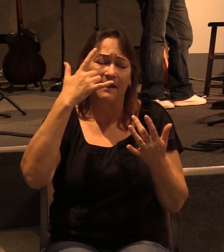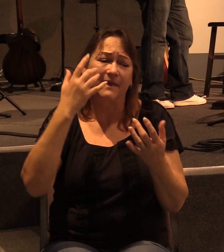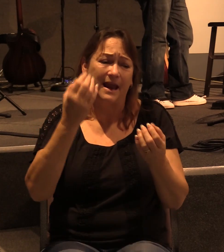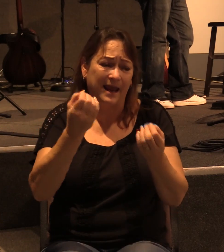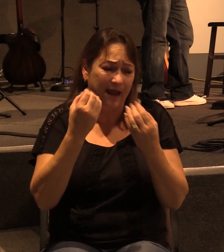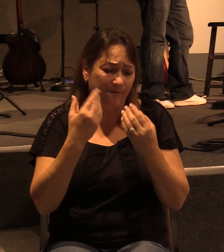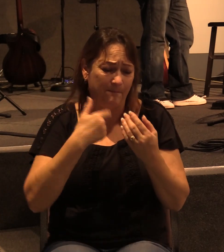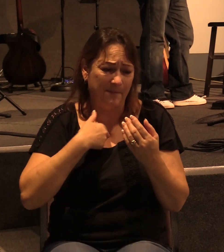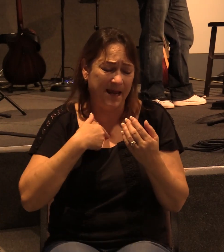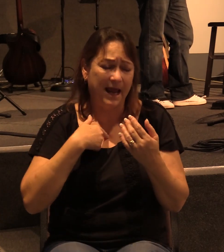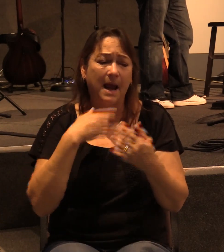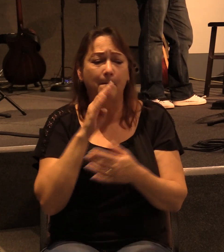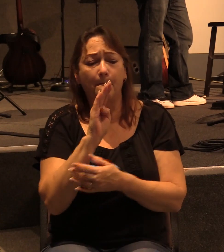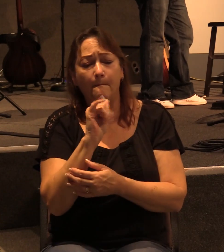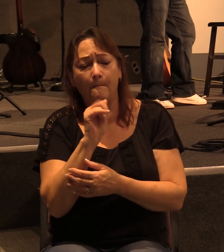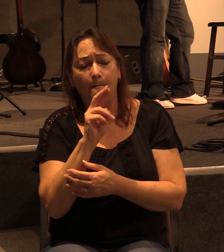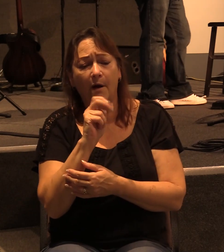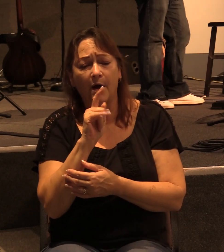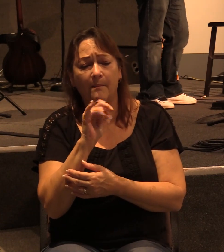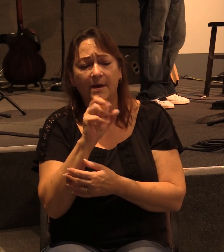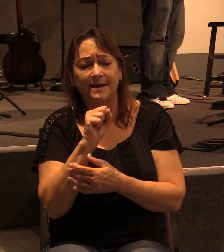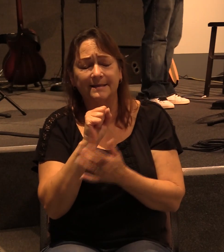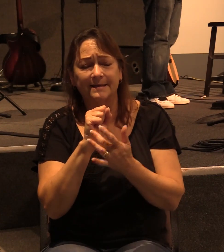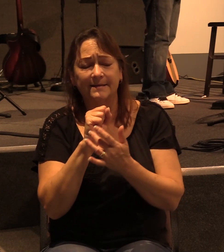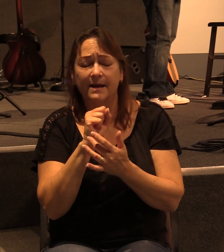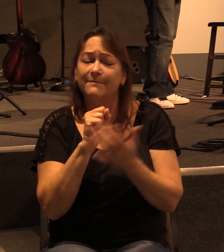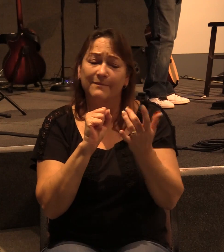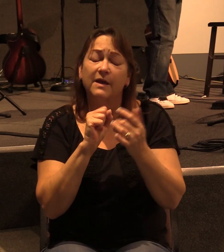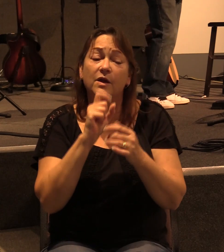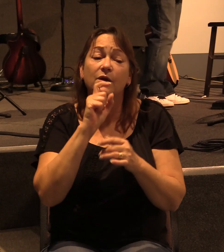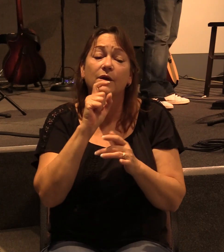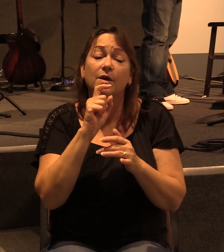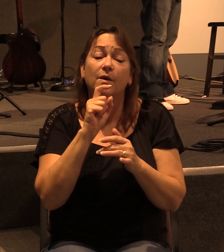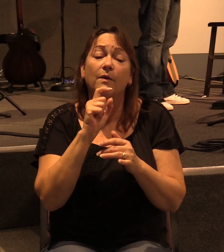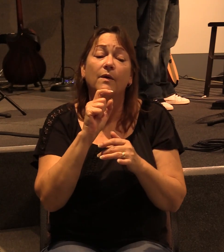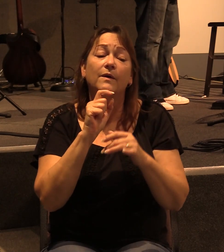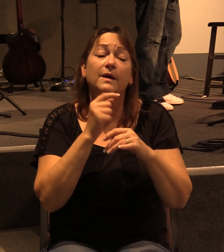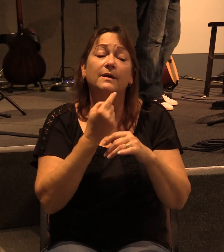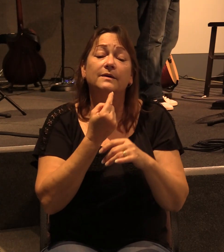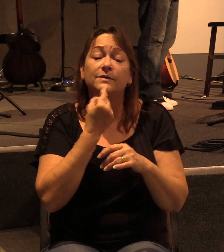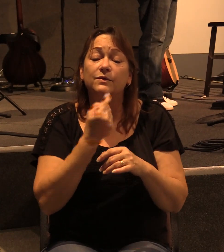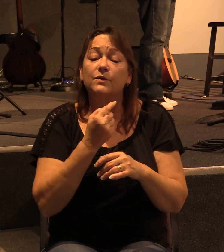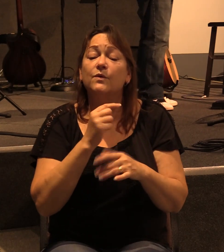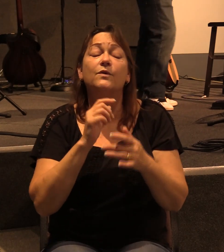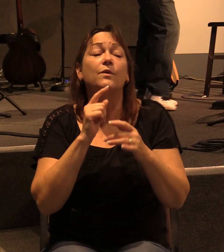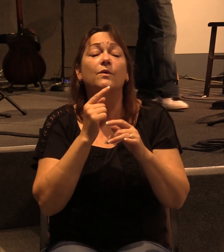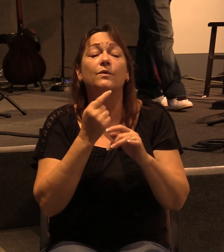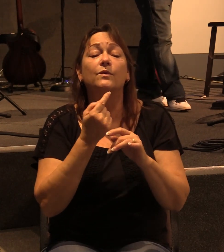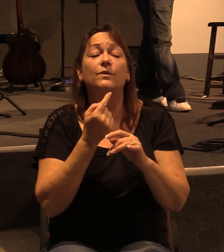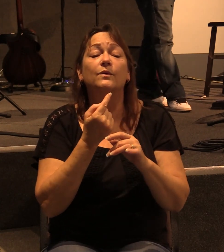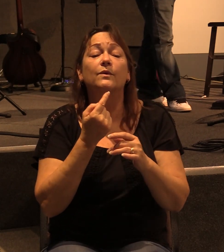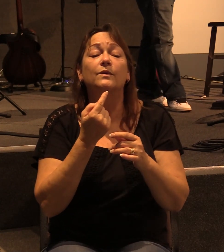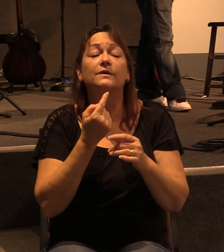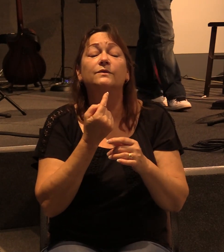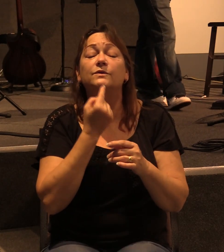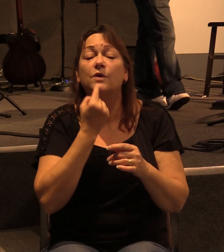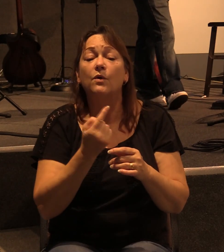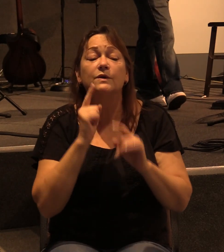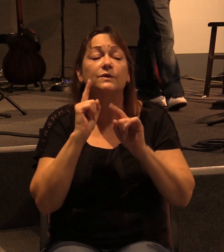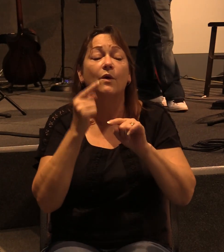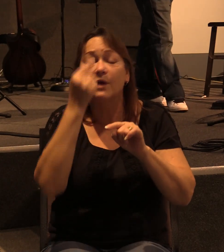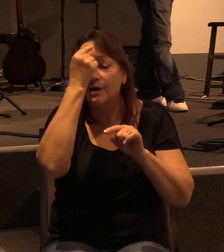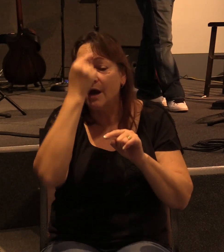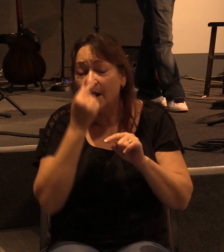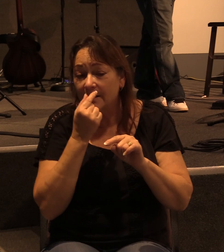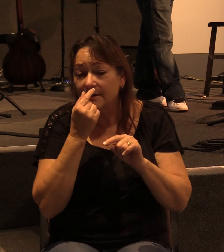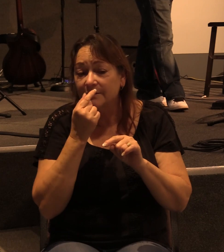Barnabas the right hand of fellowship that we should go to the Gentiles and they to the circumcised. They desired only